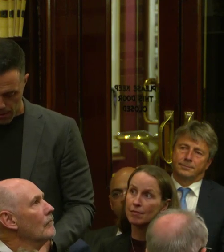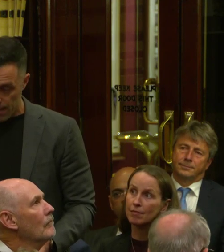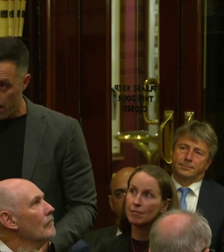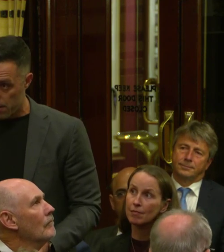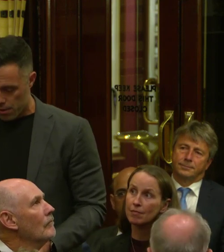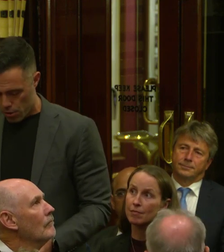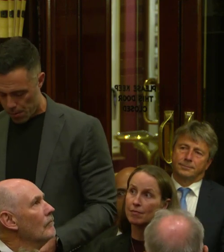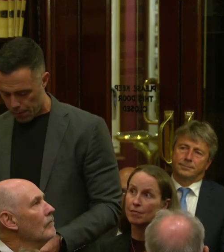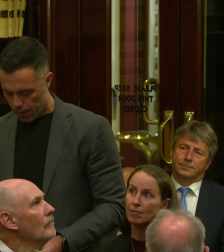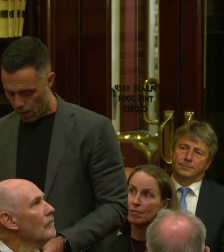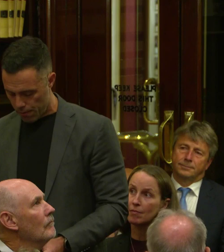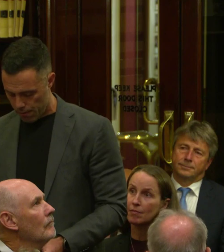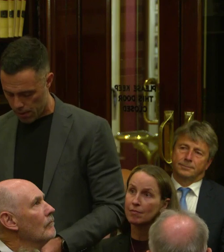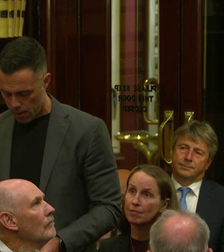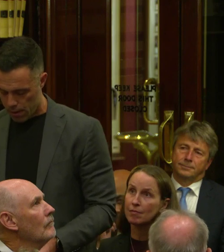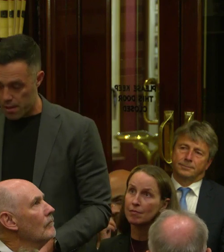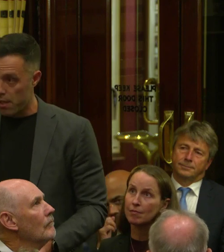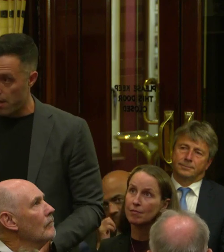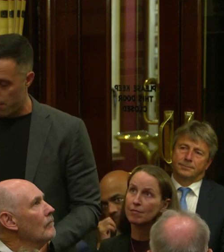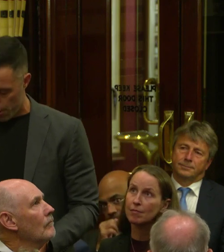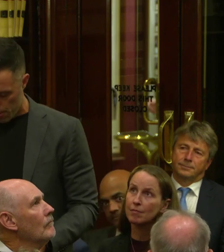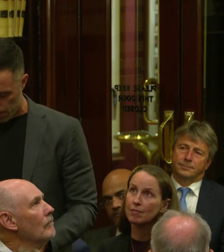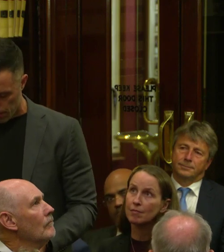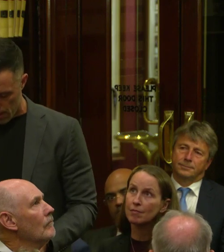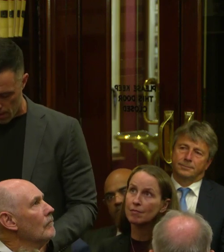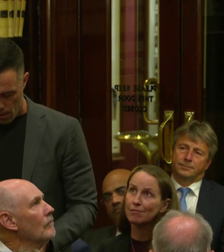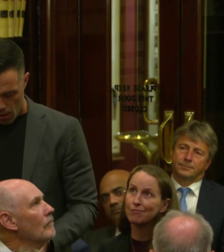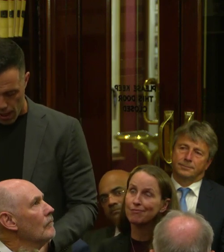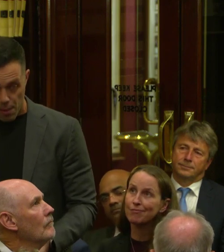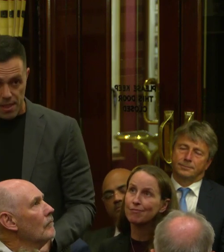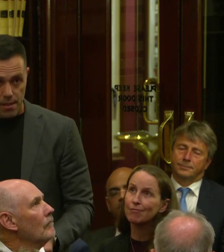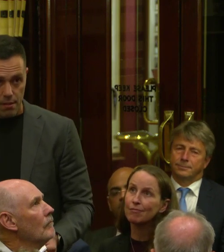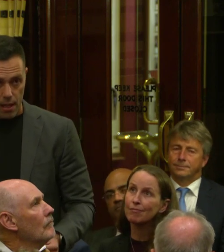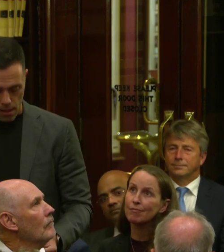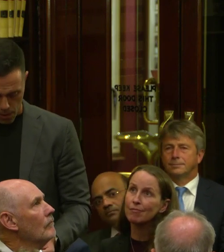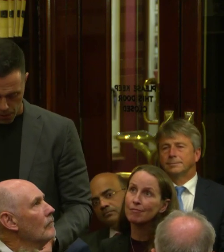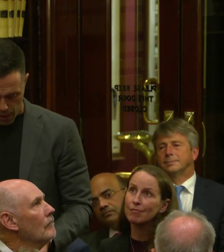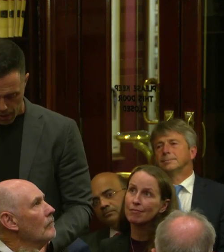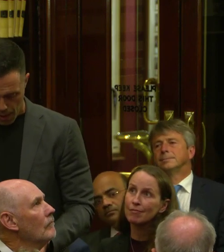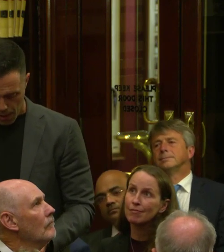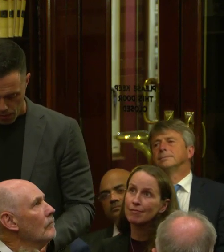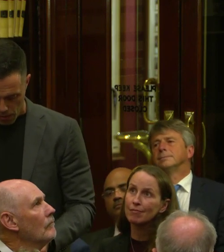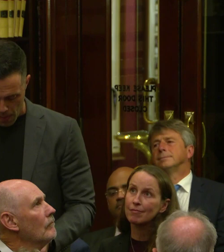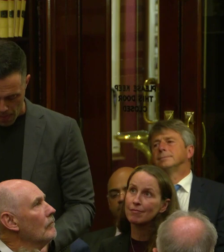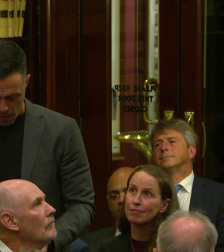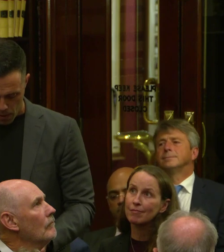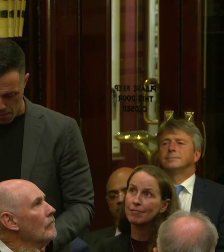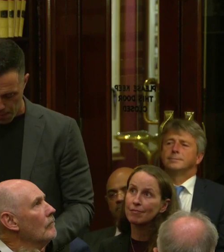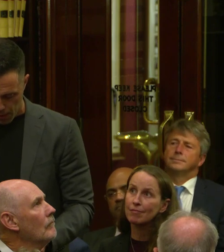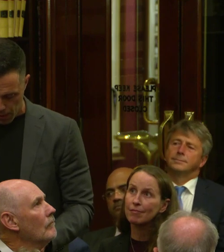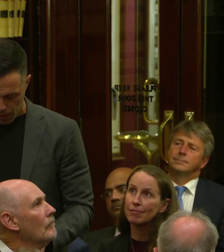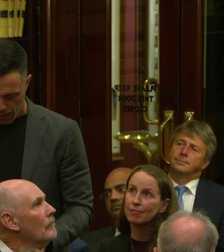When the scales of the serpent fell off, the Stingray grew. I am the Stingray, we are the Gamangul,